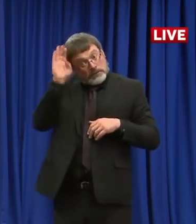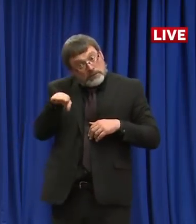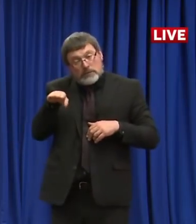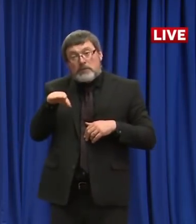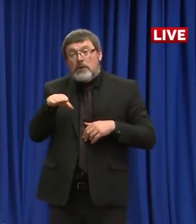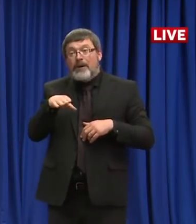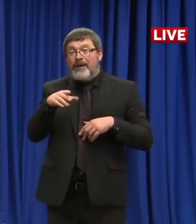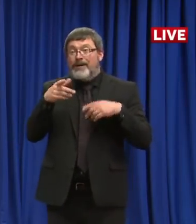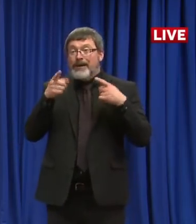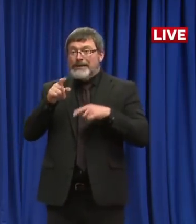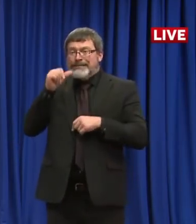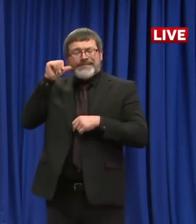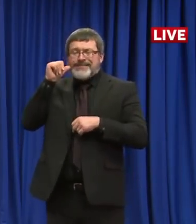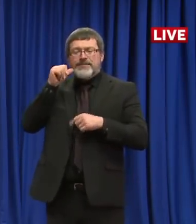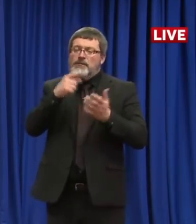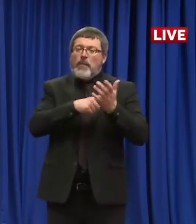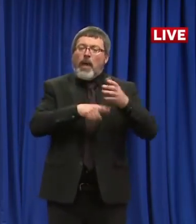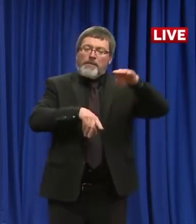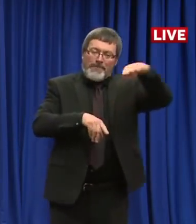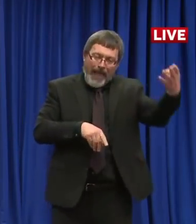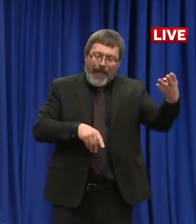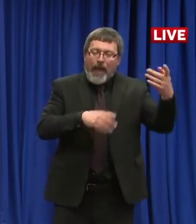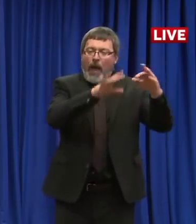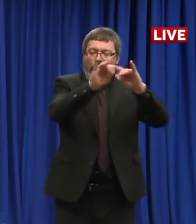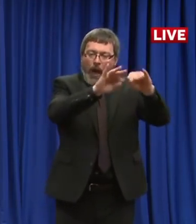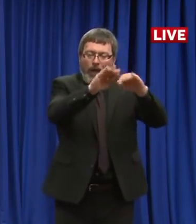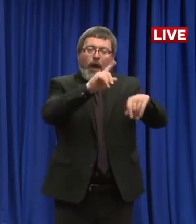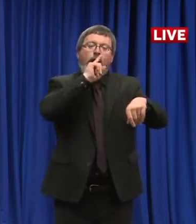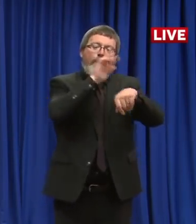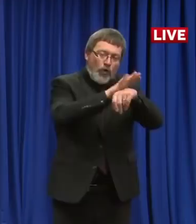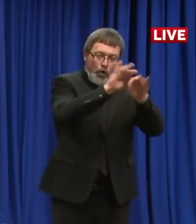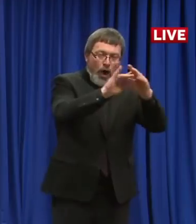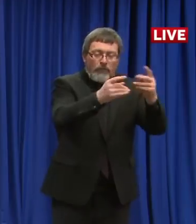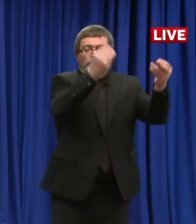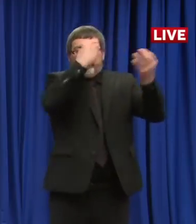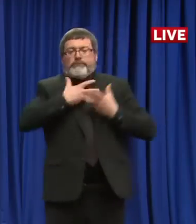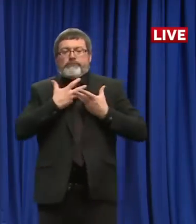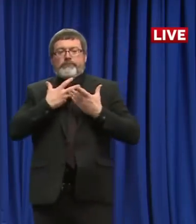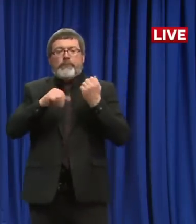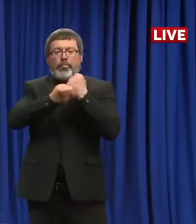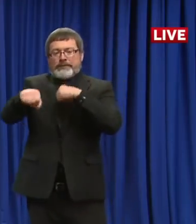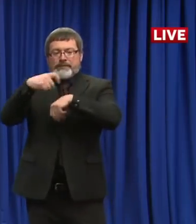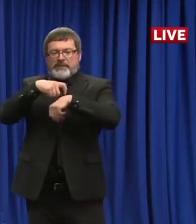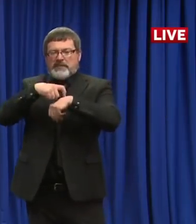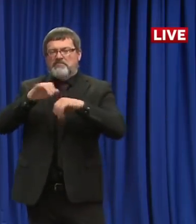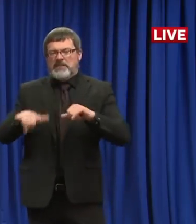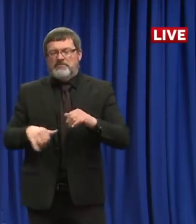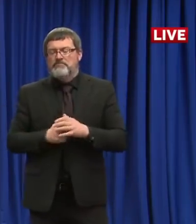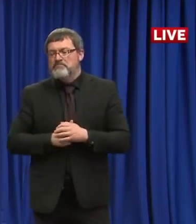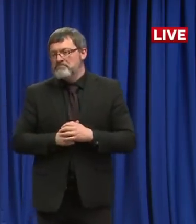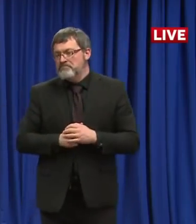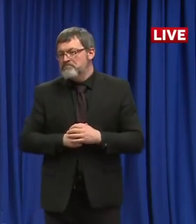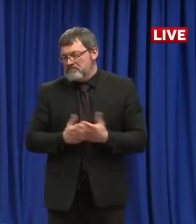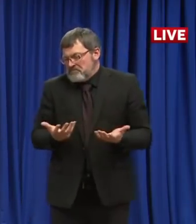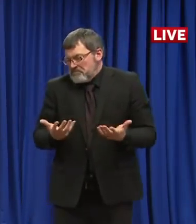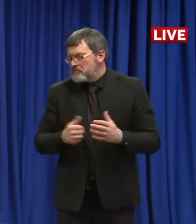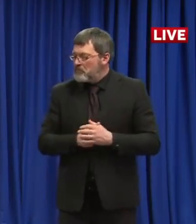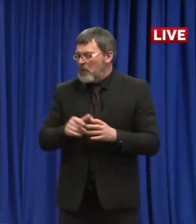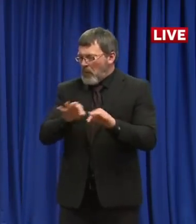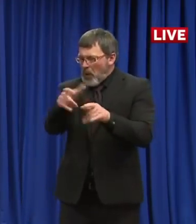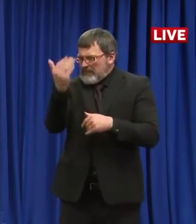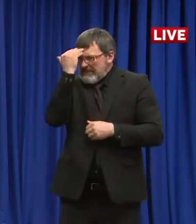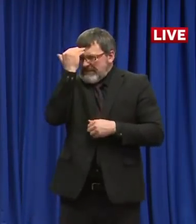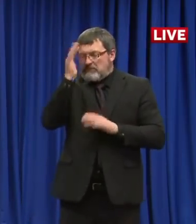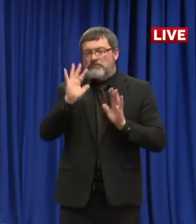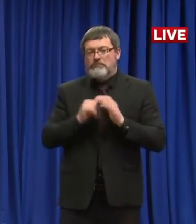Just one more for Dr. Chan, if you don't mind. With each additional day that we see this plateau, do you describe? Does